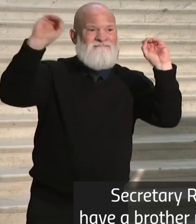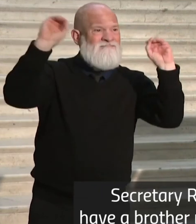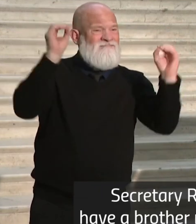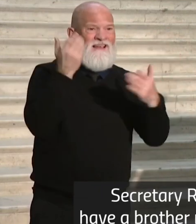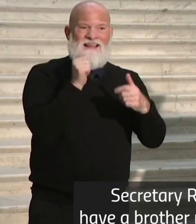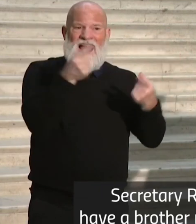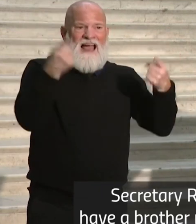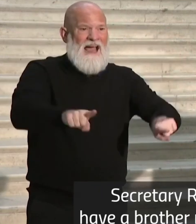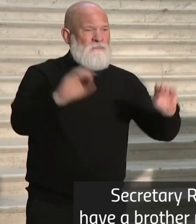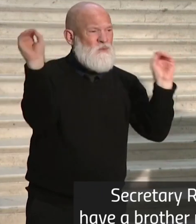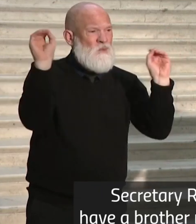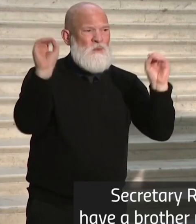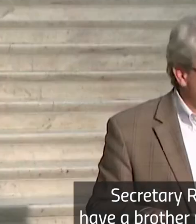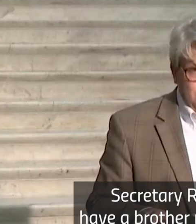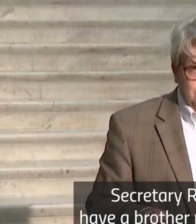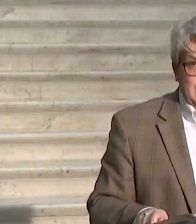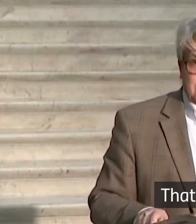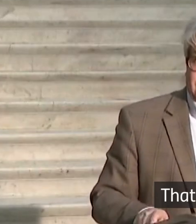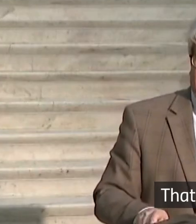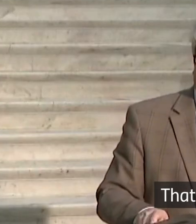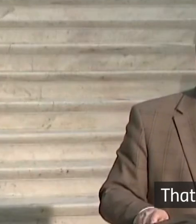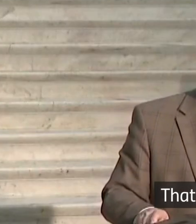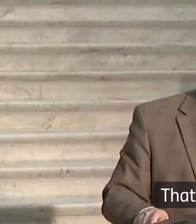Secretary Raffensperger does not have a brother named Ron Raffensperger. That is also not real.